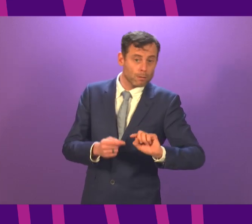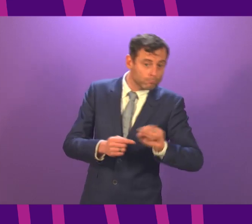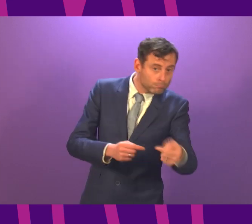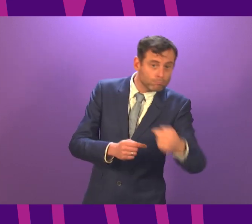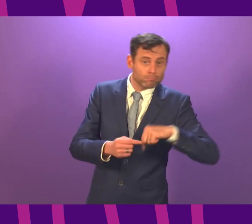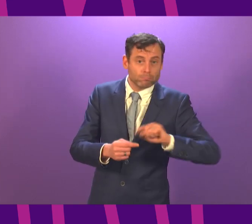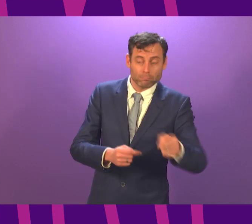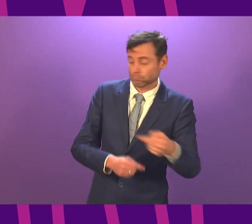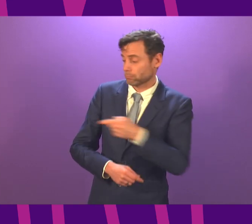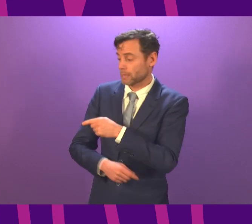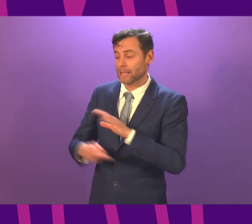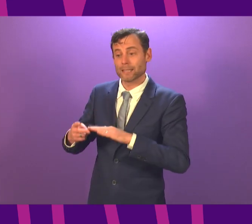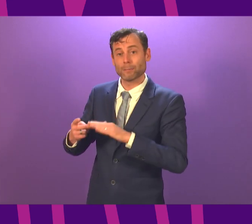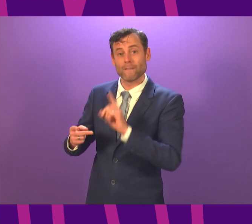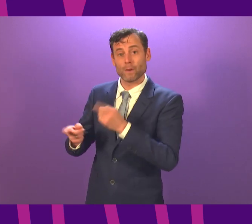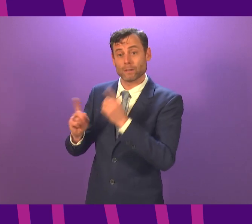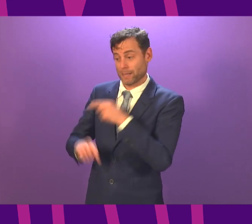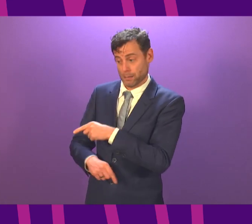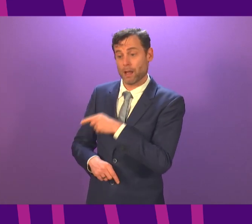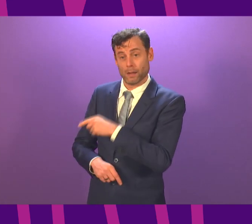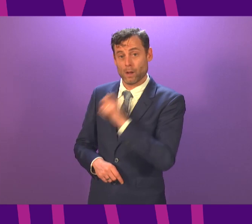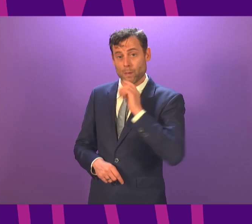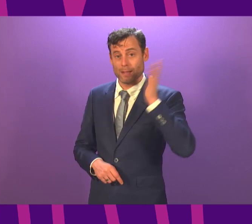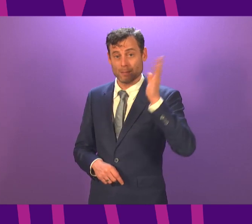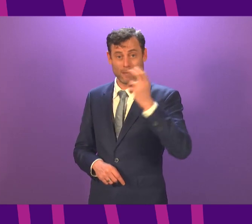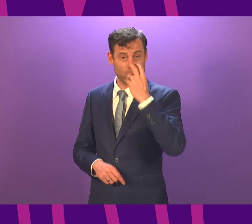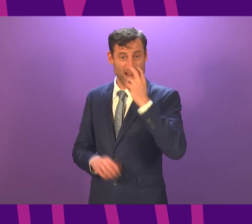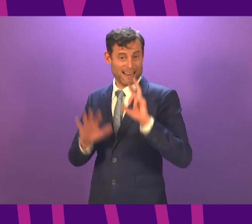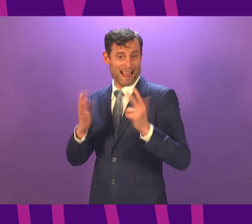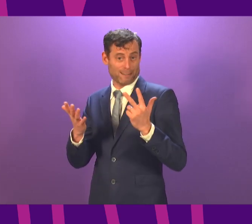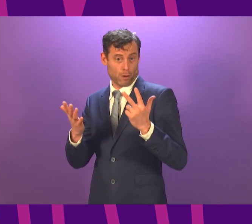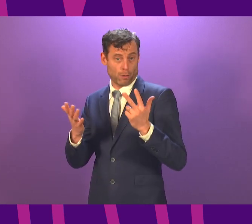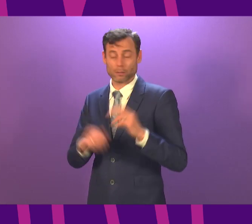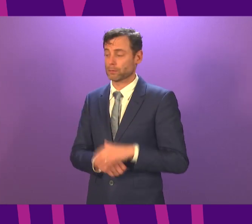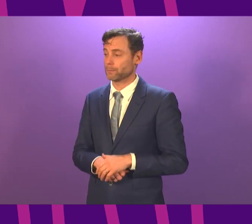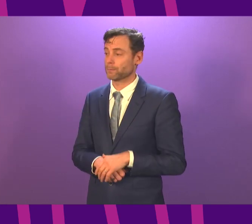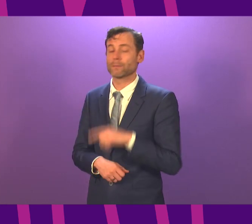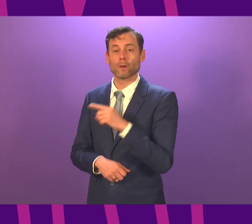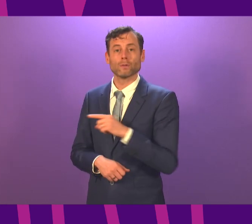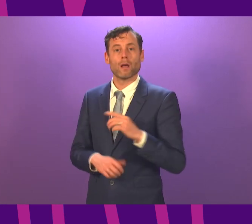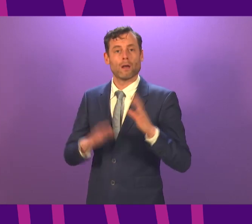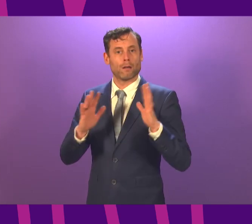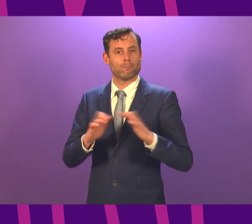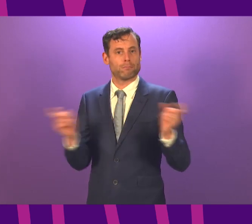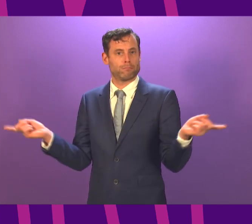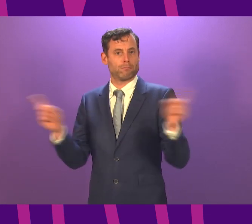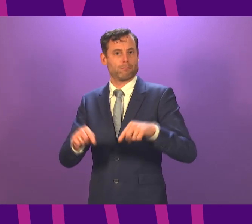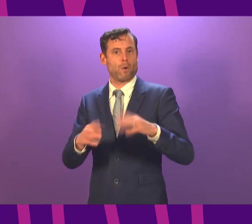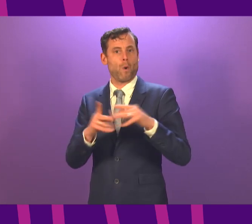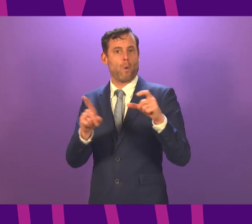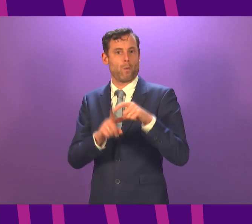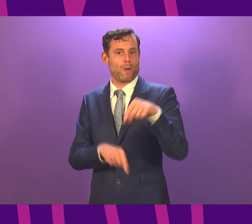Minister is just indicating to me that as well as the Prime Minister speaking at eight o'clock this evening Westminster the House of Commons has been recalled on Wednesday so it may be that actually